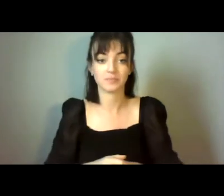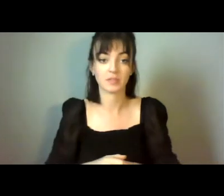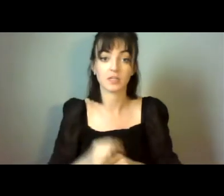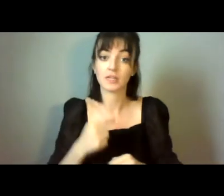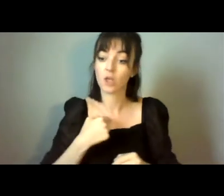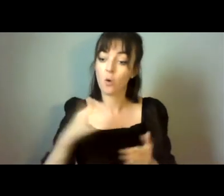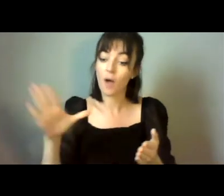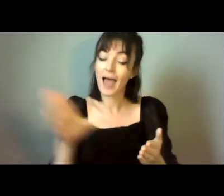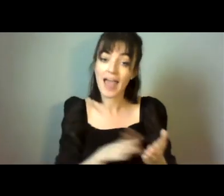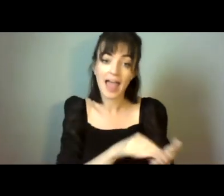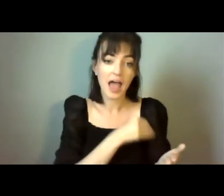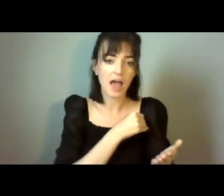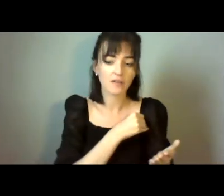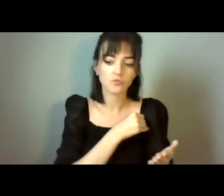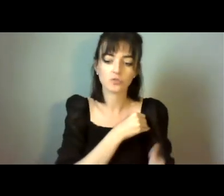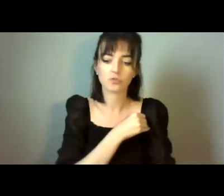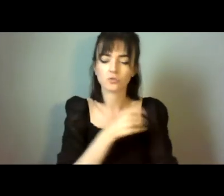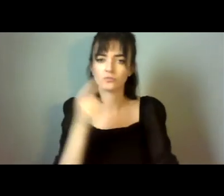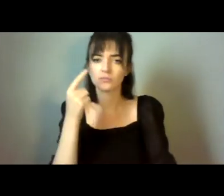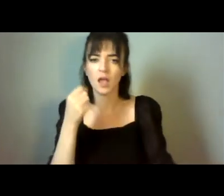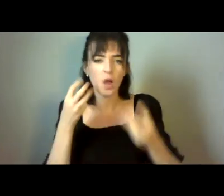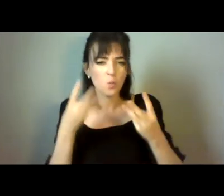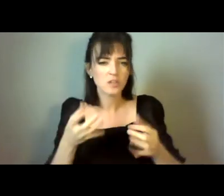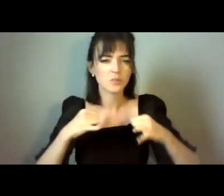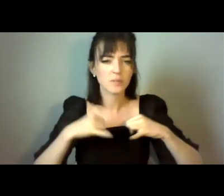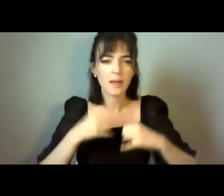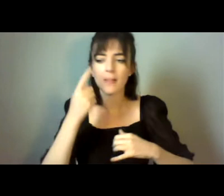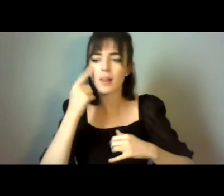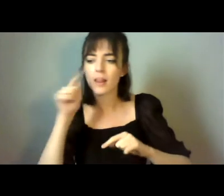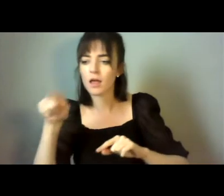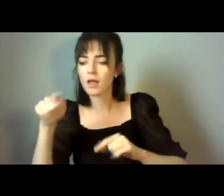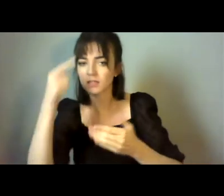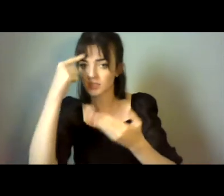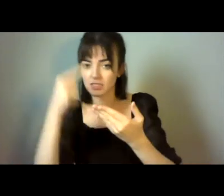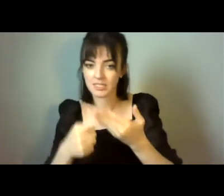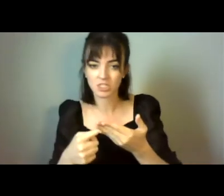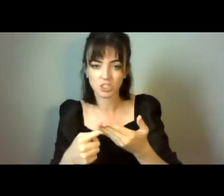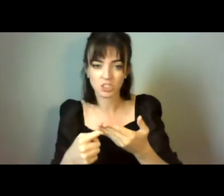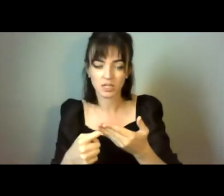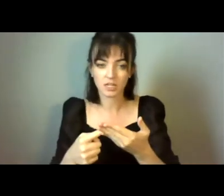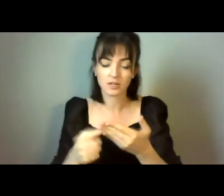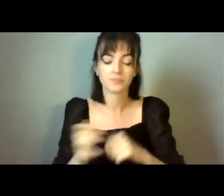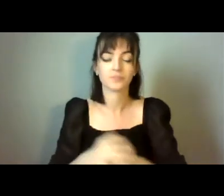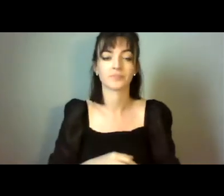over the decision. I don't, I, if I